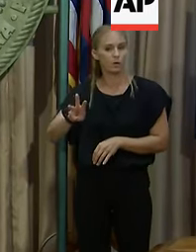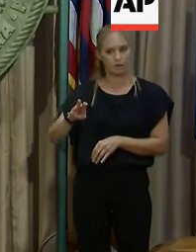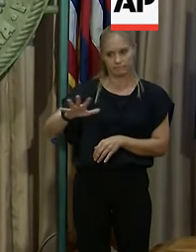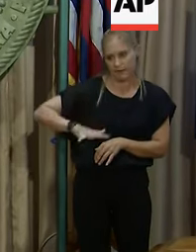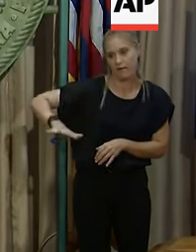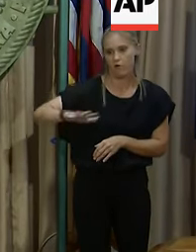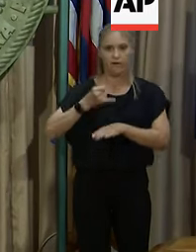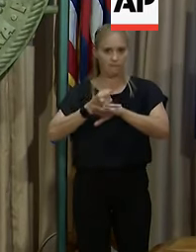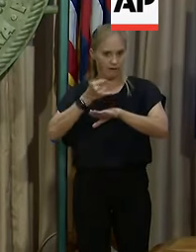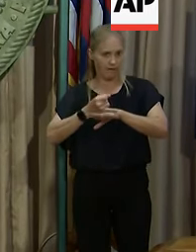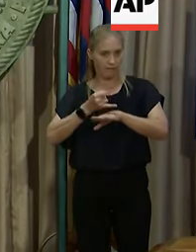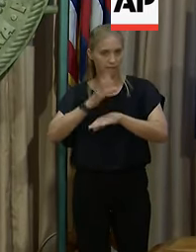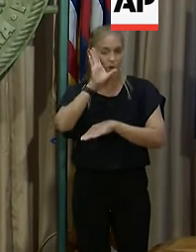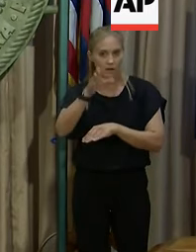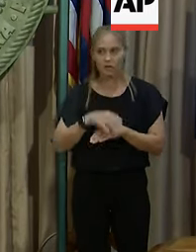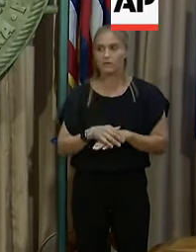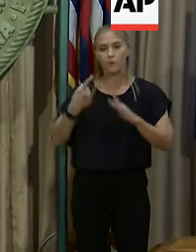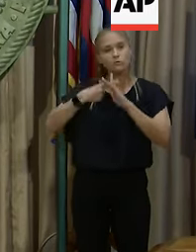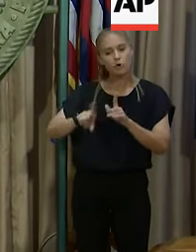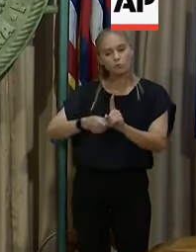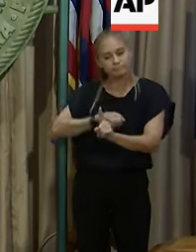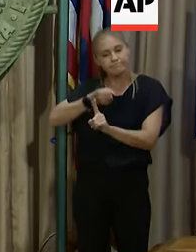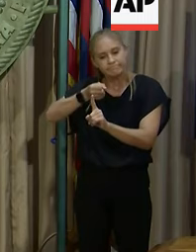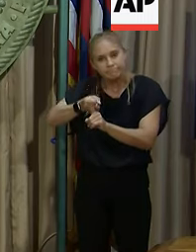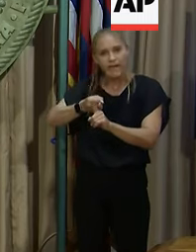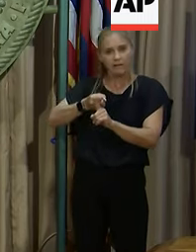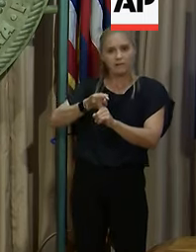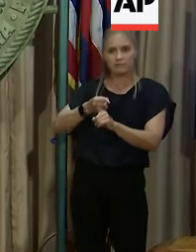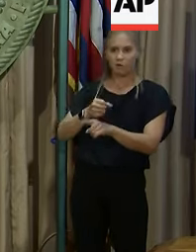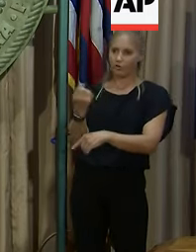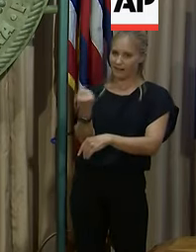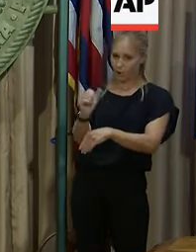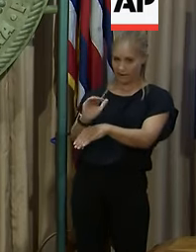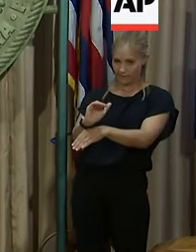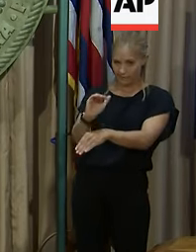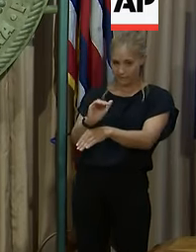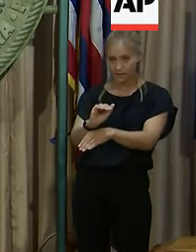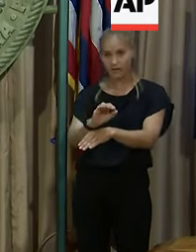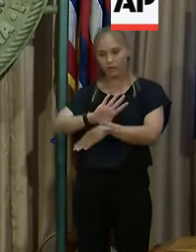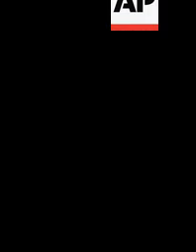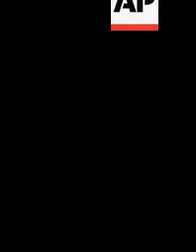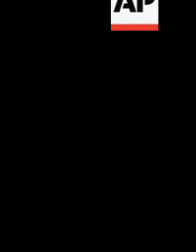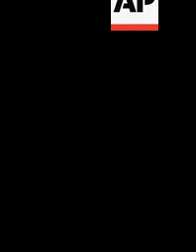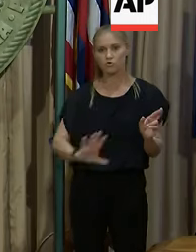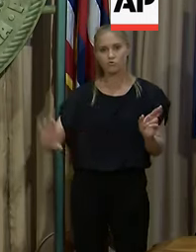beginning to impact the islands Saturday evening into Sunday.